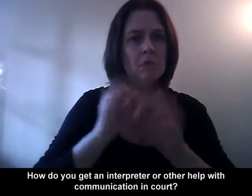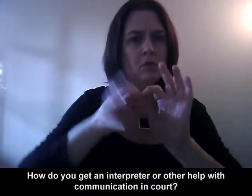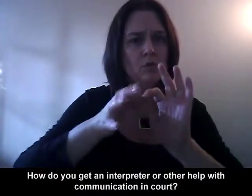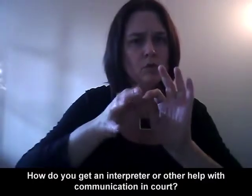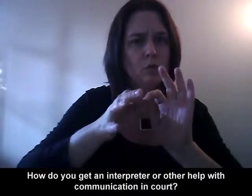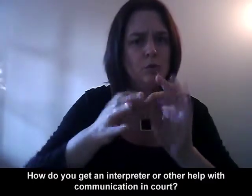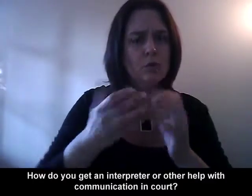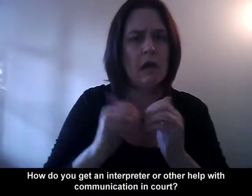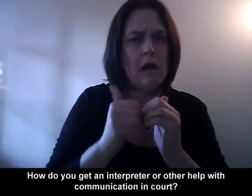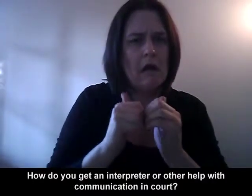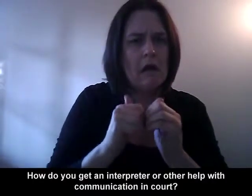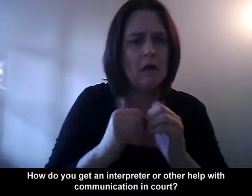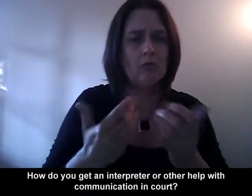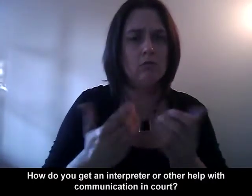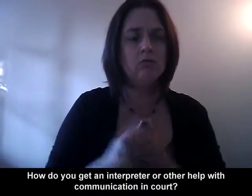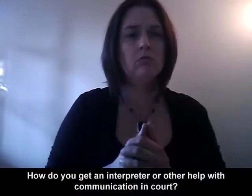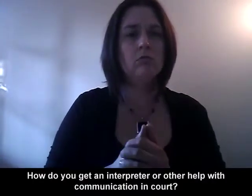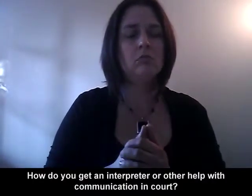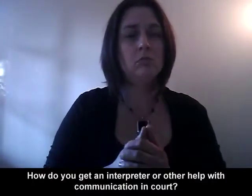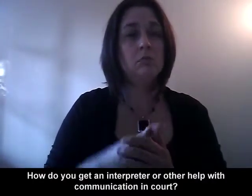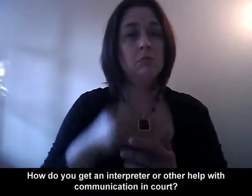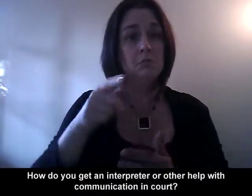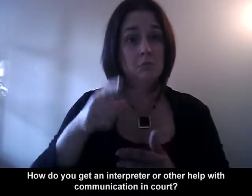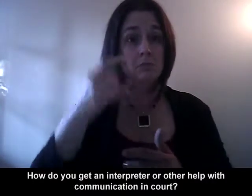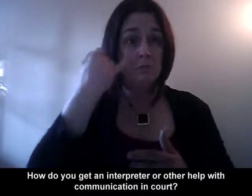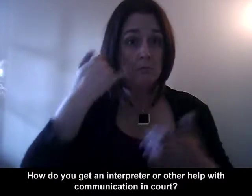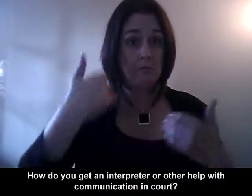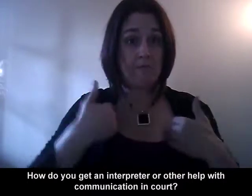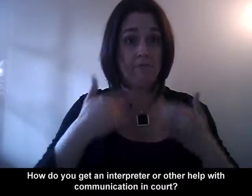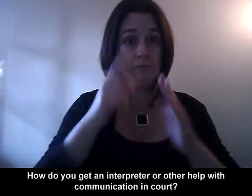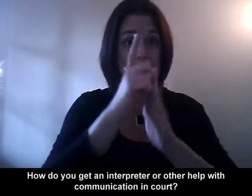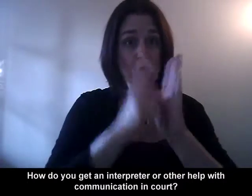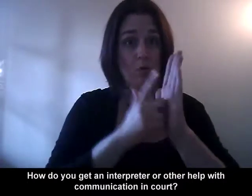How do you get an interpreter or other help with communication in court?